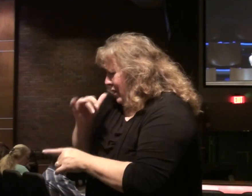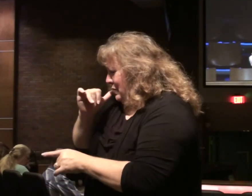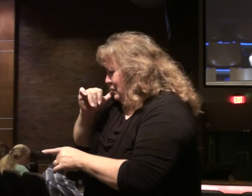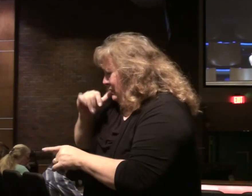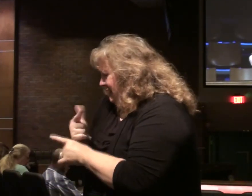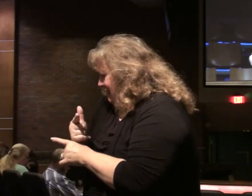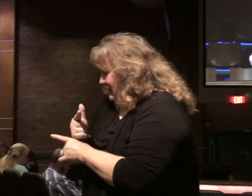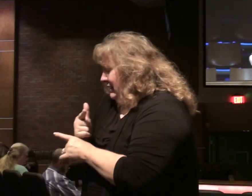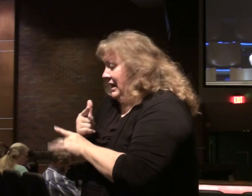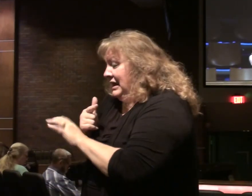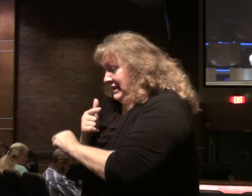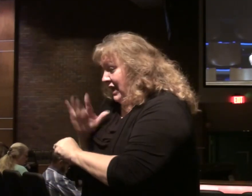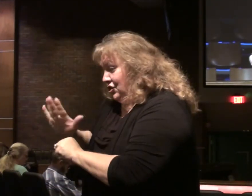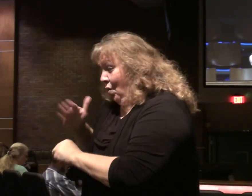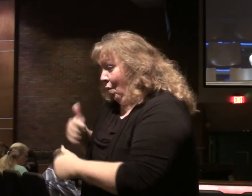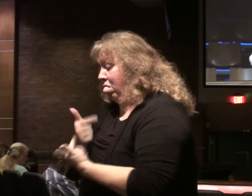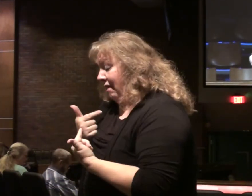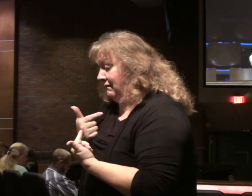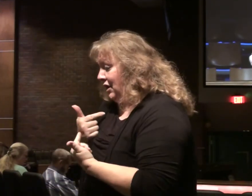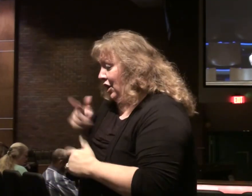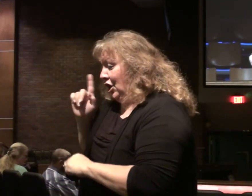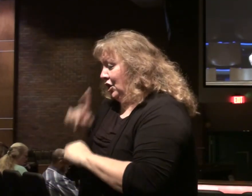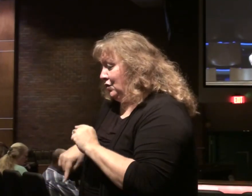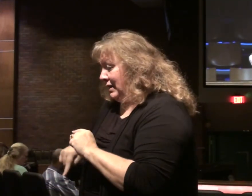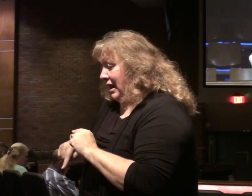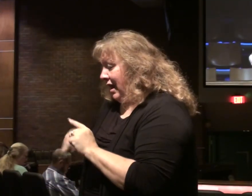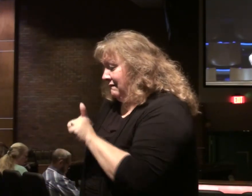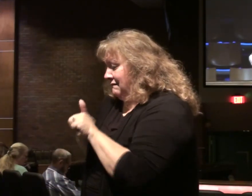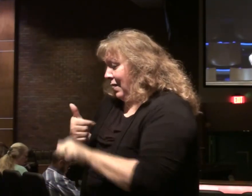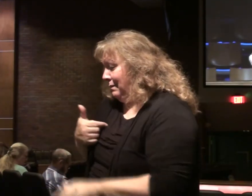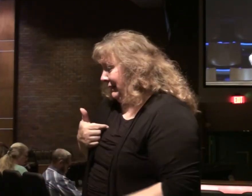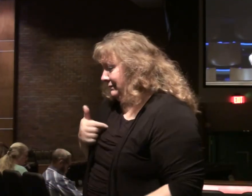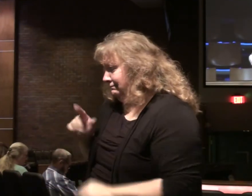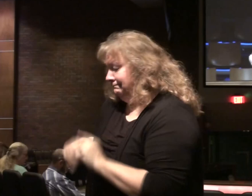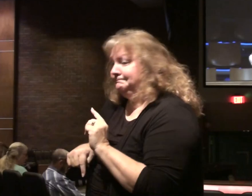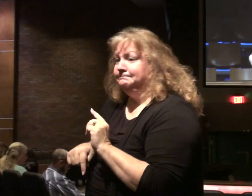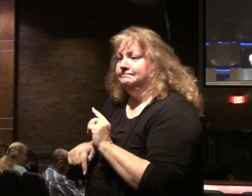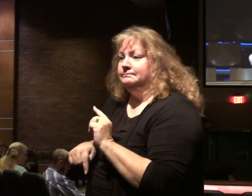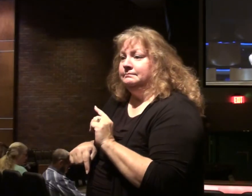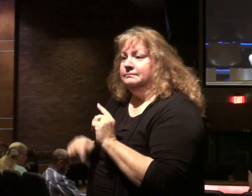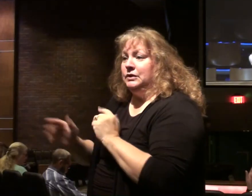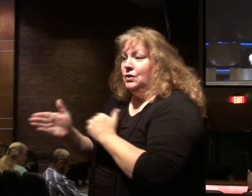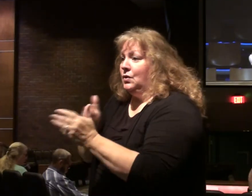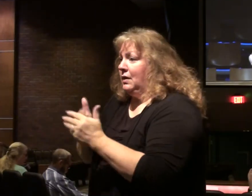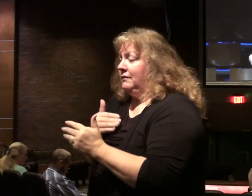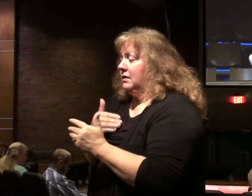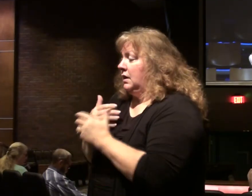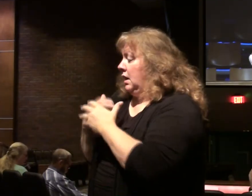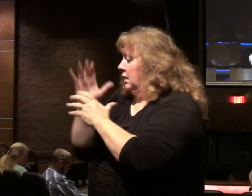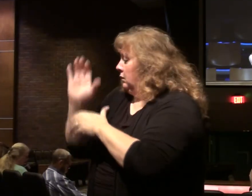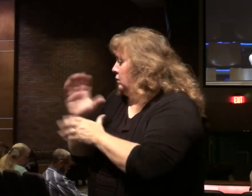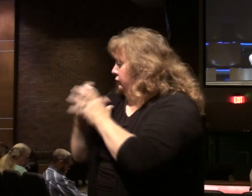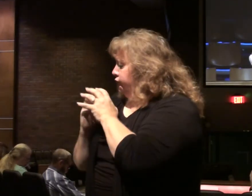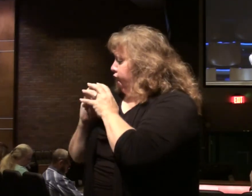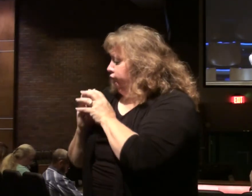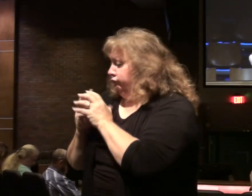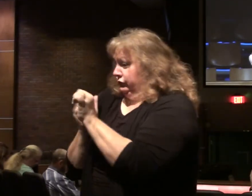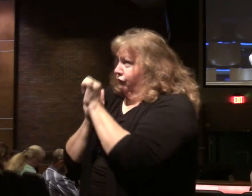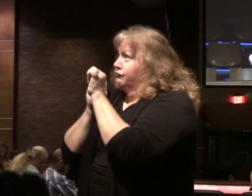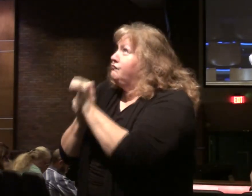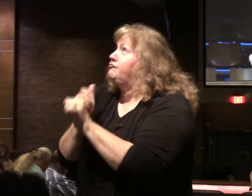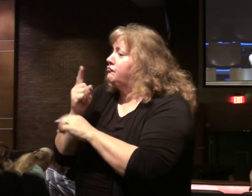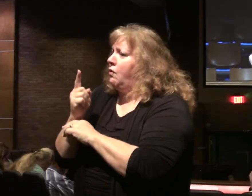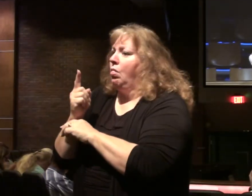sisters, yes, and even his own life, he cannot be My disciple. Whoever does not carry his own cross and come after Me